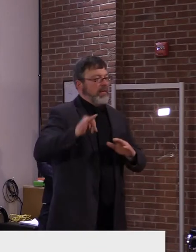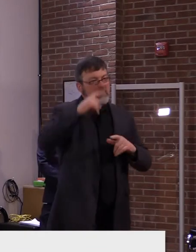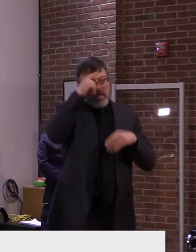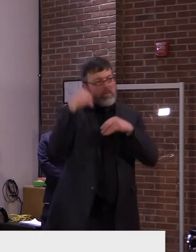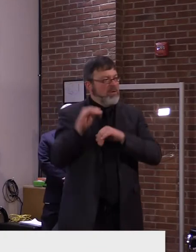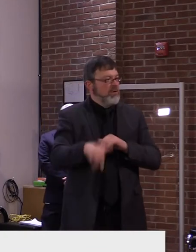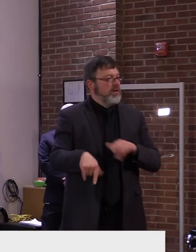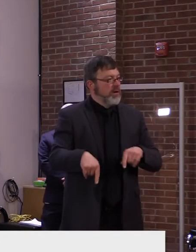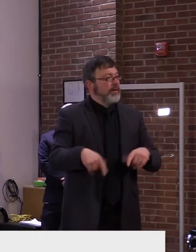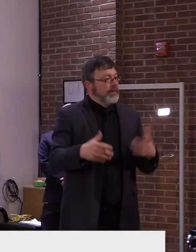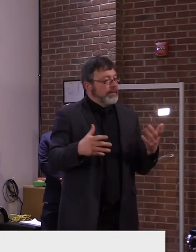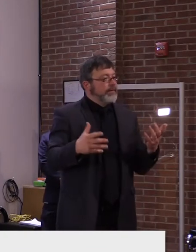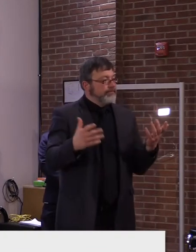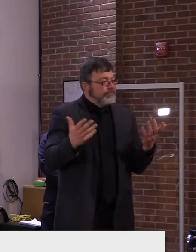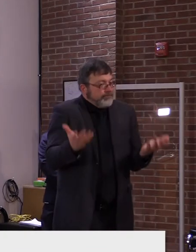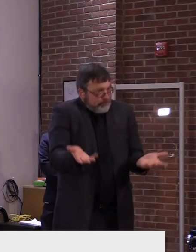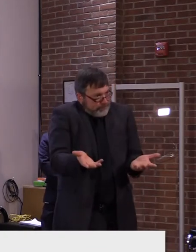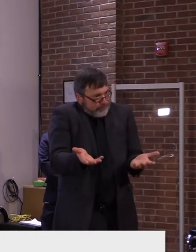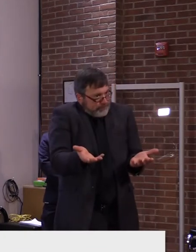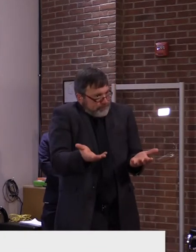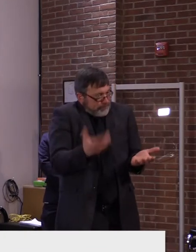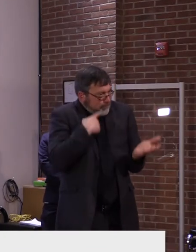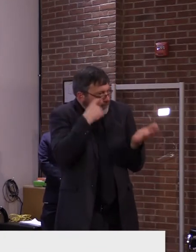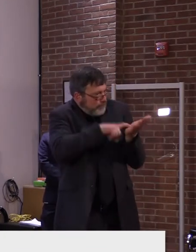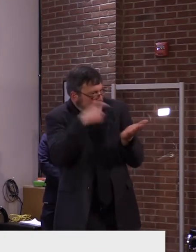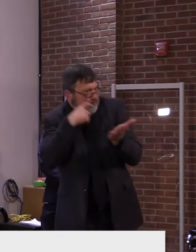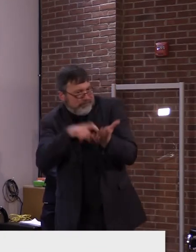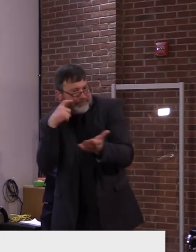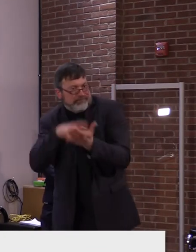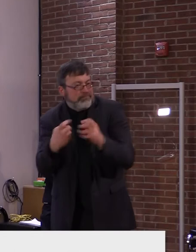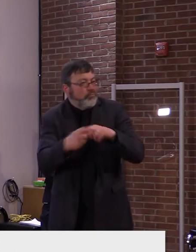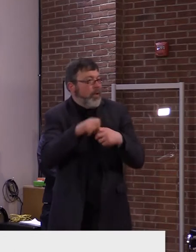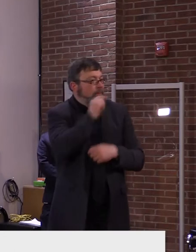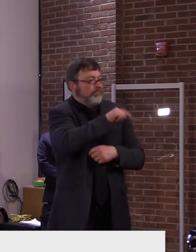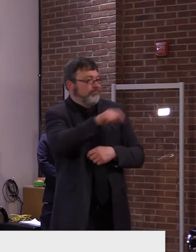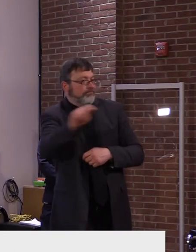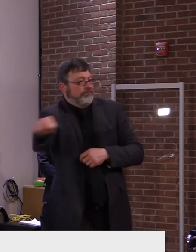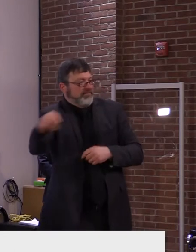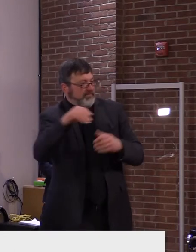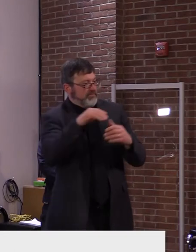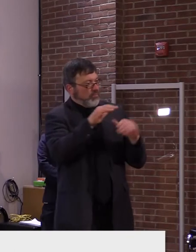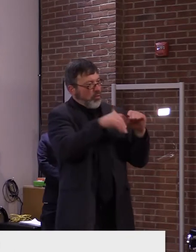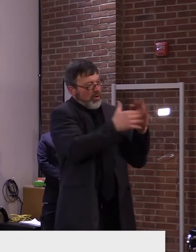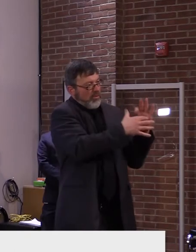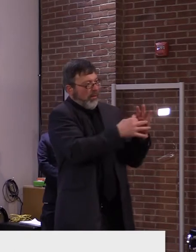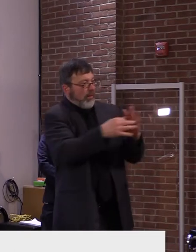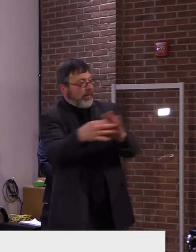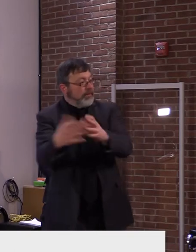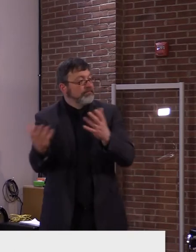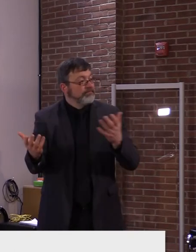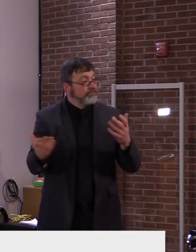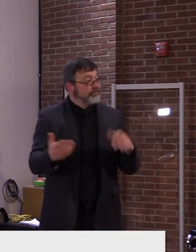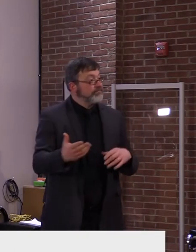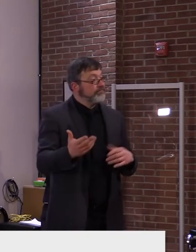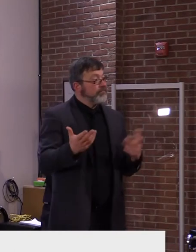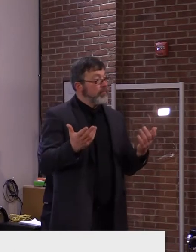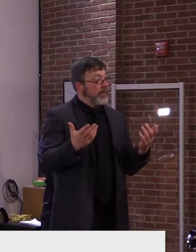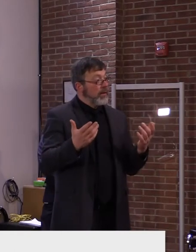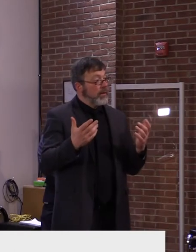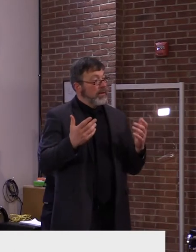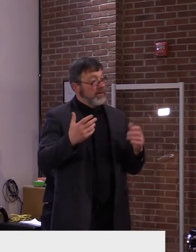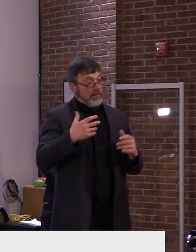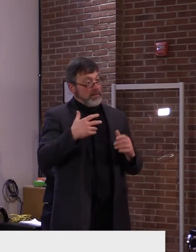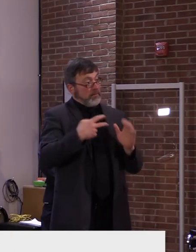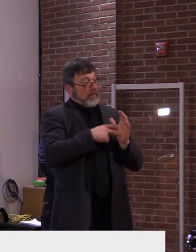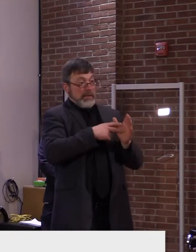But I don't want people to think that nothing else was going on because, we've been really pioneers in the rapid